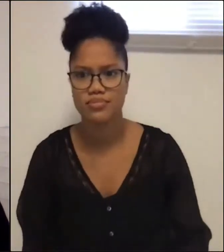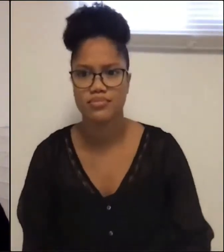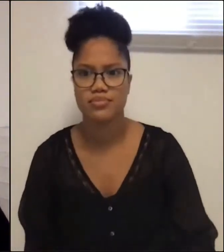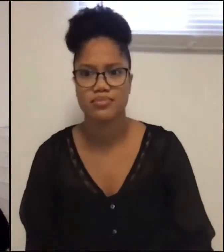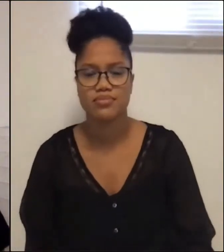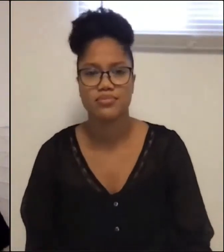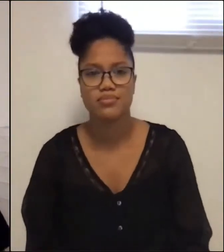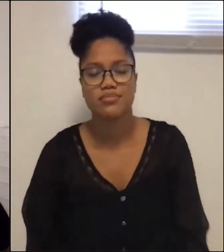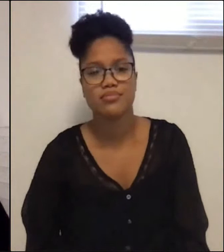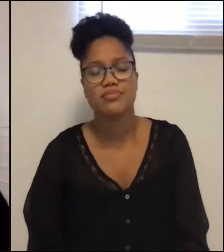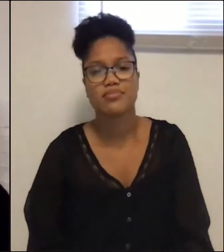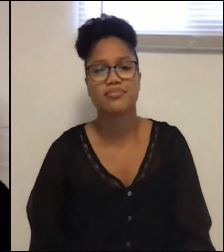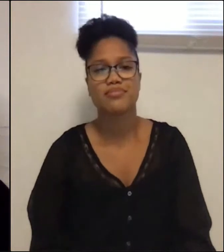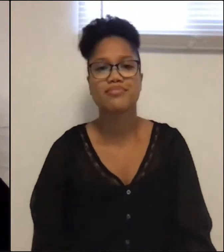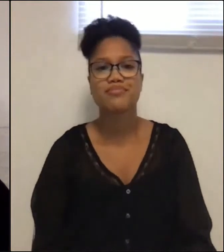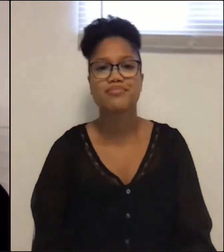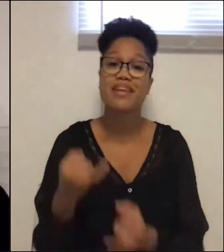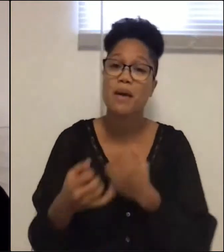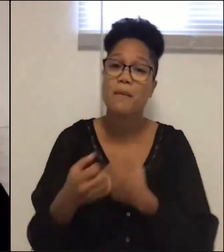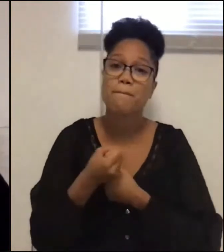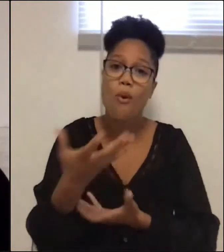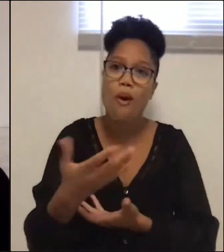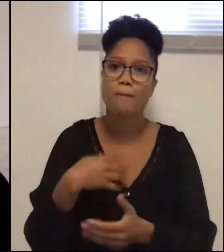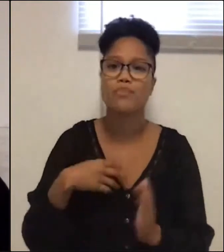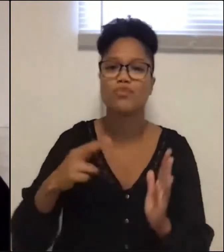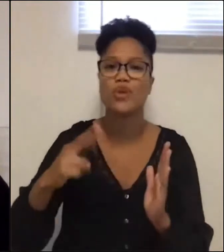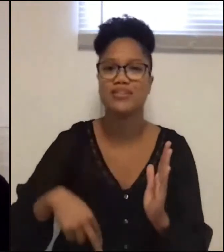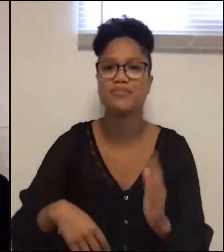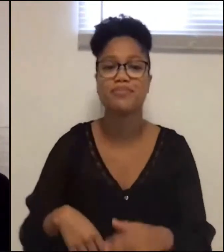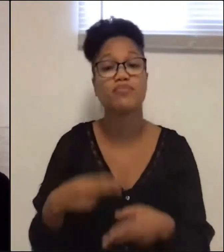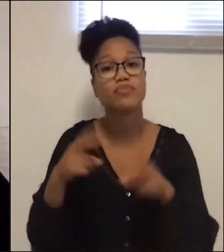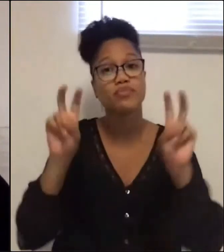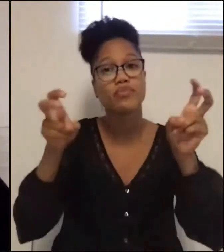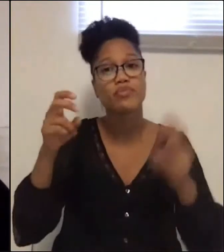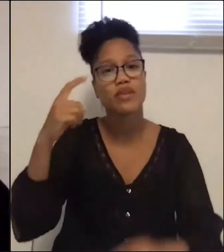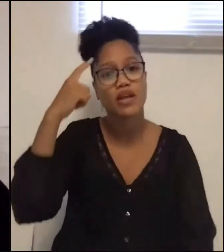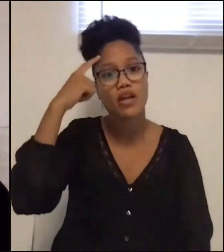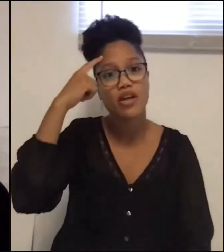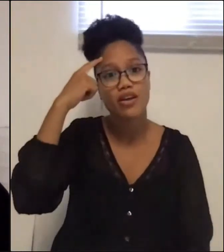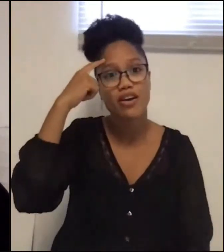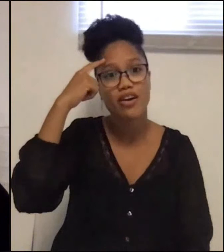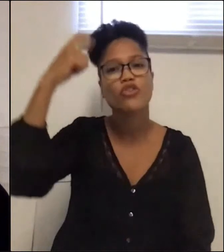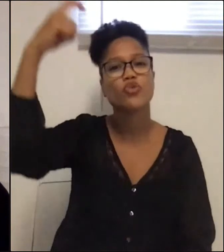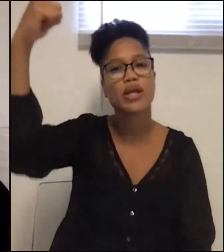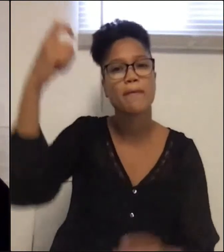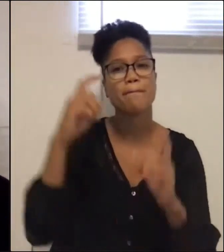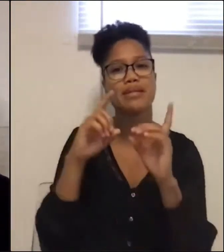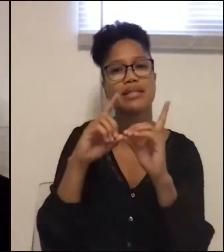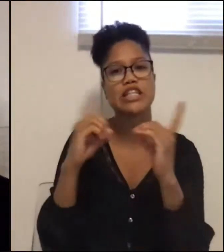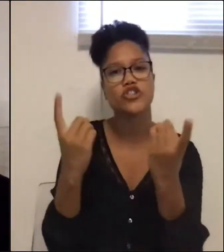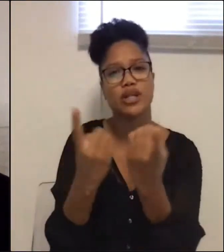And the last poem I'll read is called The Dream District, January.